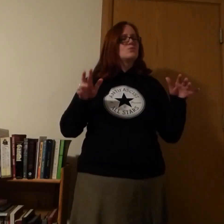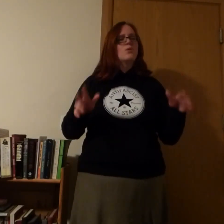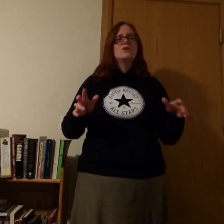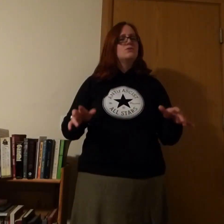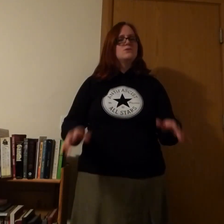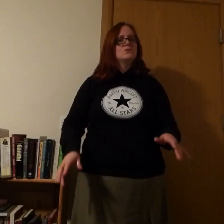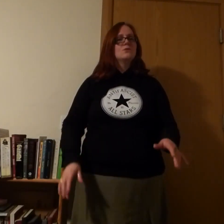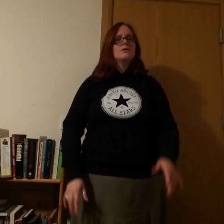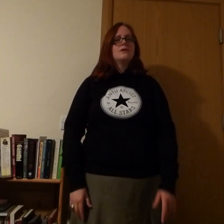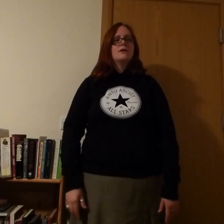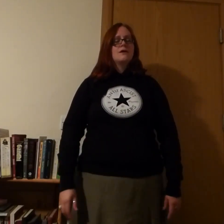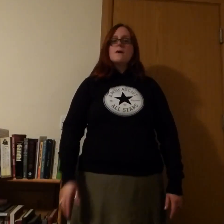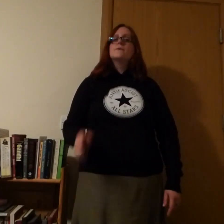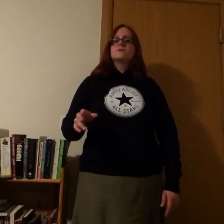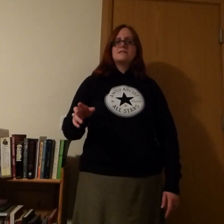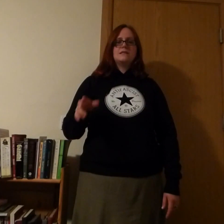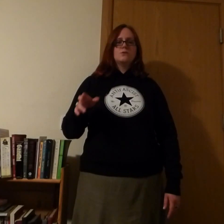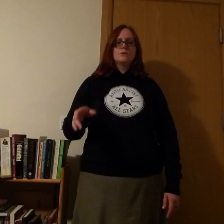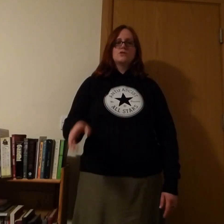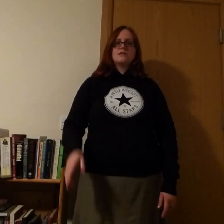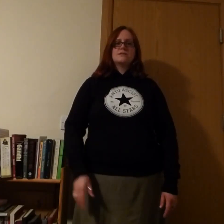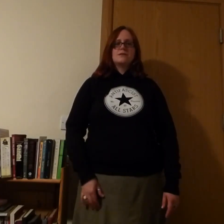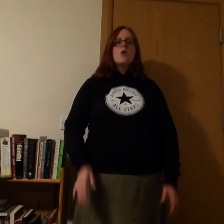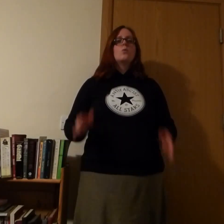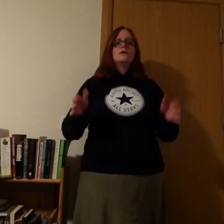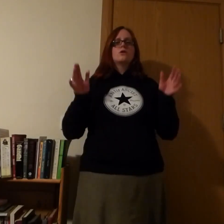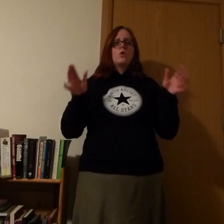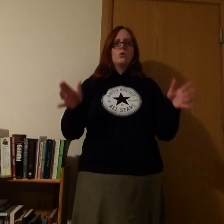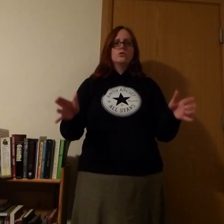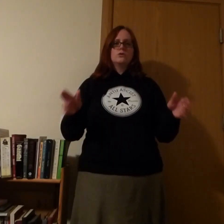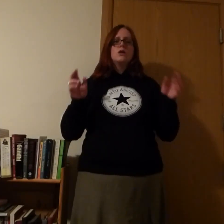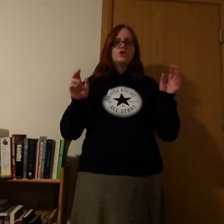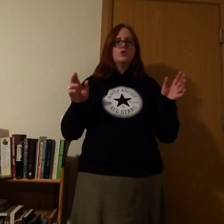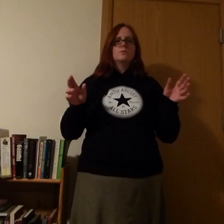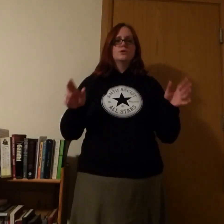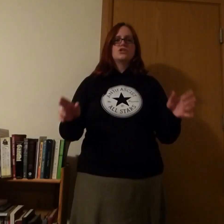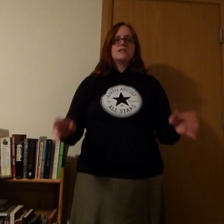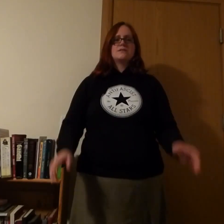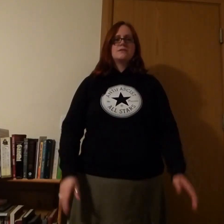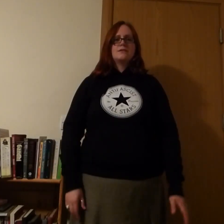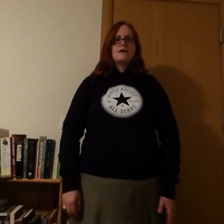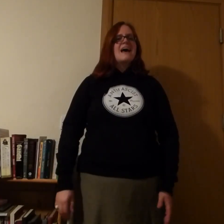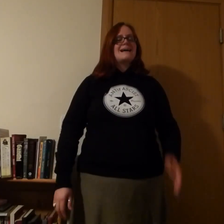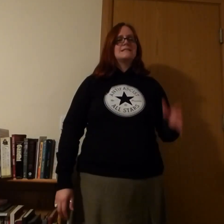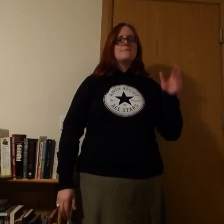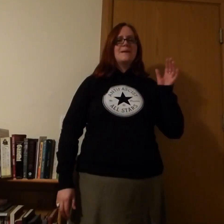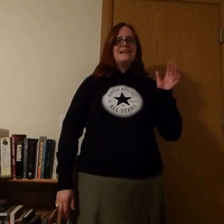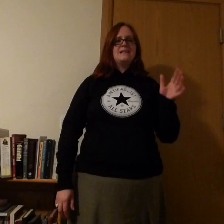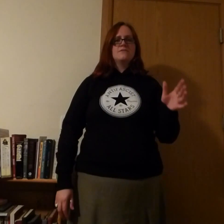what you do. But we'll see your bullshit. We'll call your bullshit. And believe